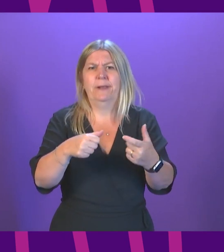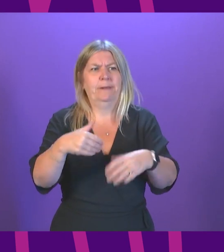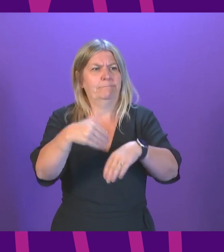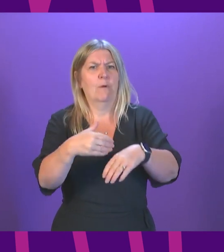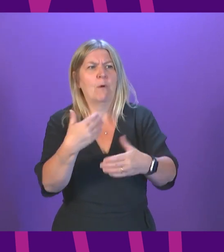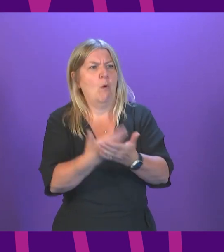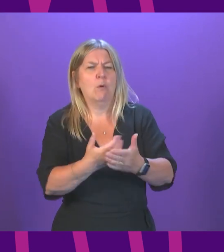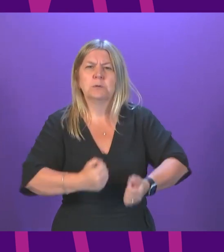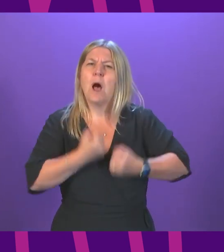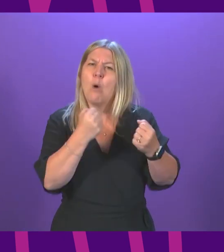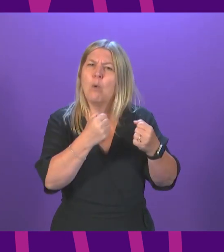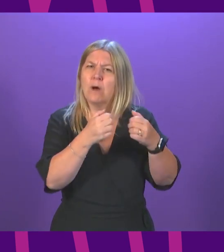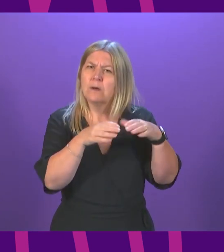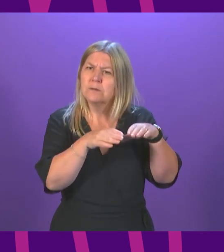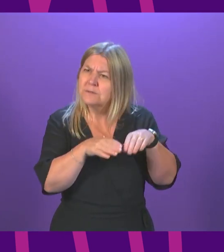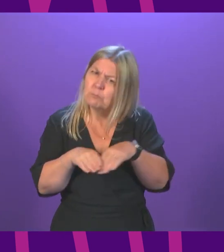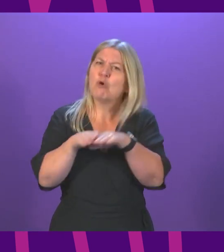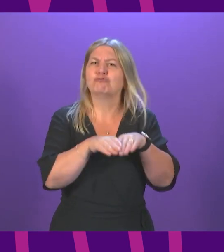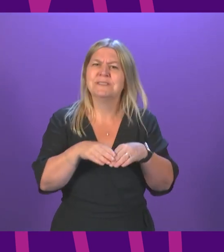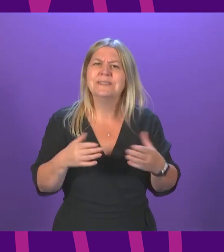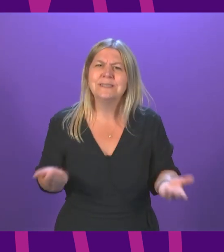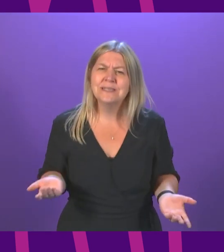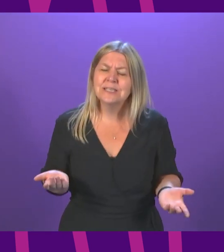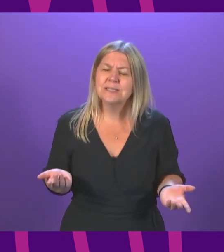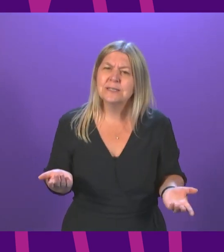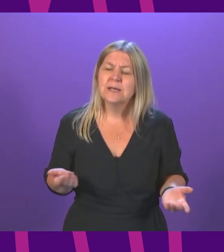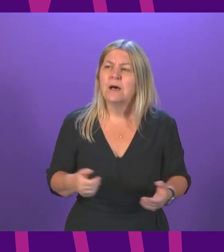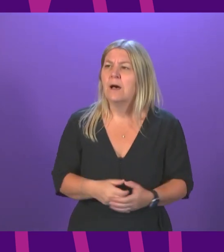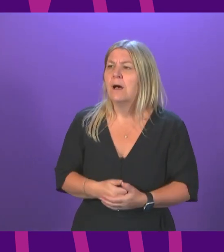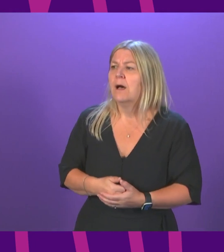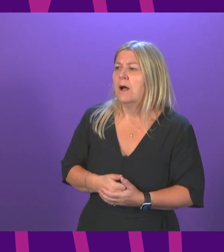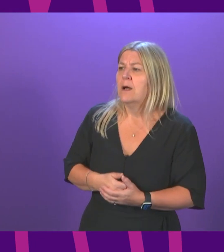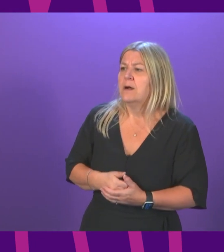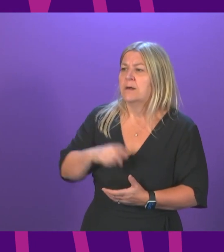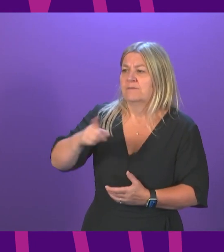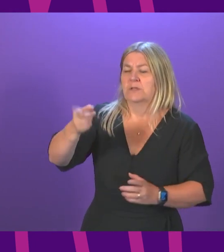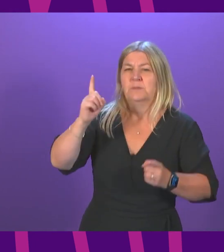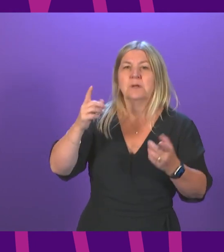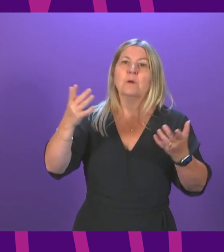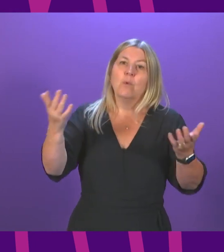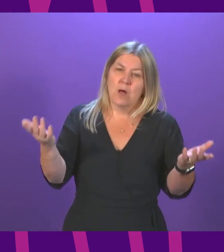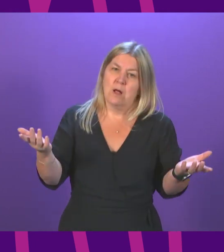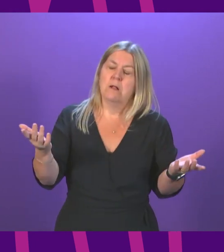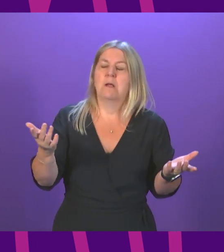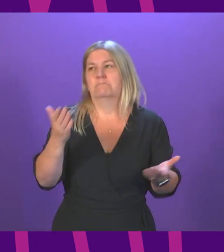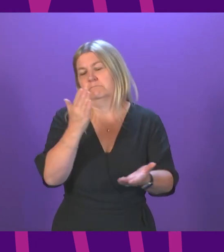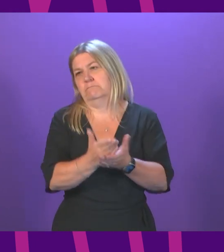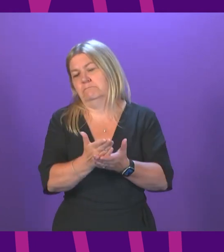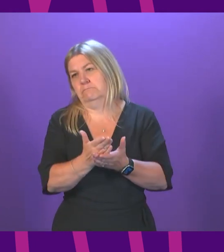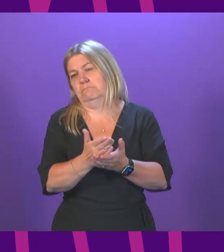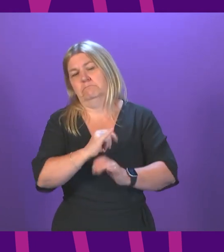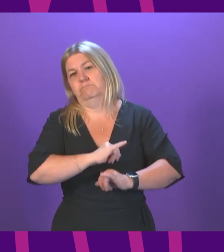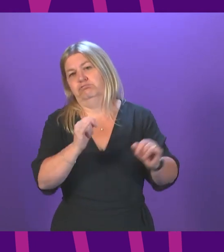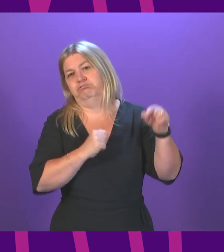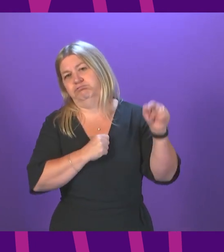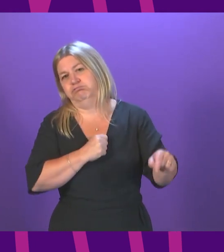I don't just unreservedly condemn organised crime, I unreservedly and unequivocally condemn the attacks